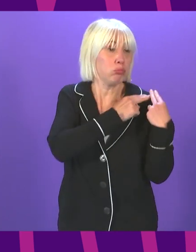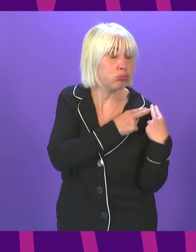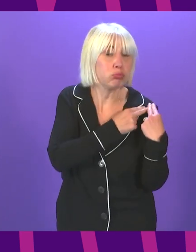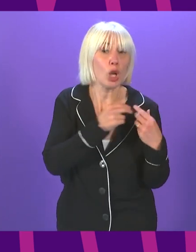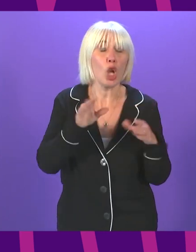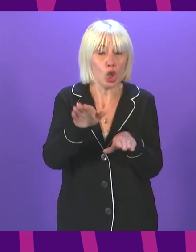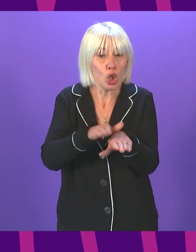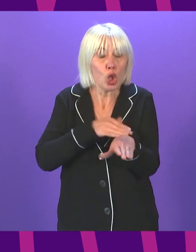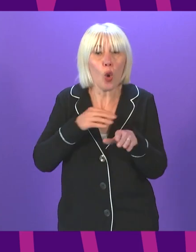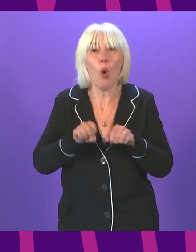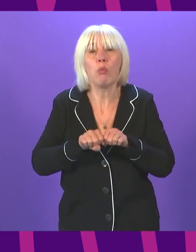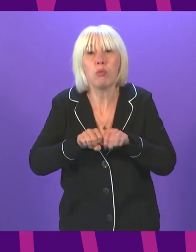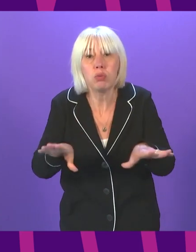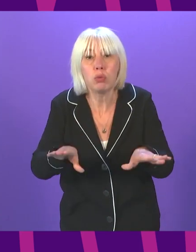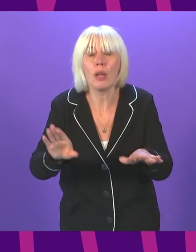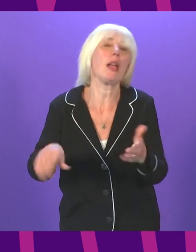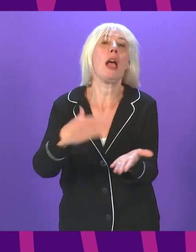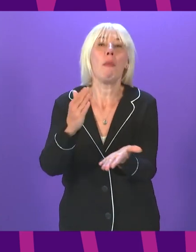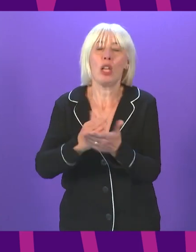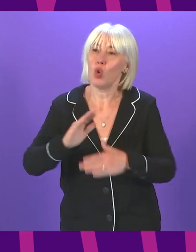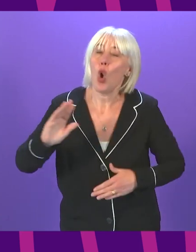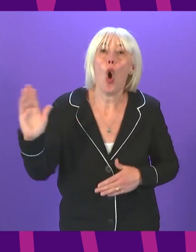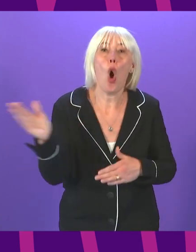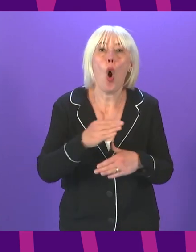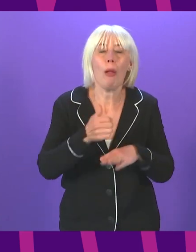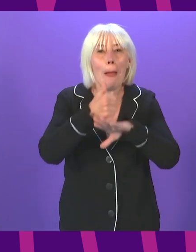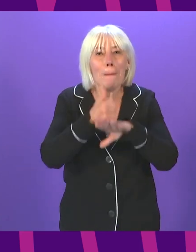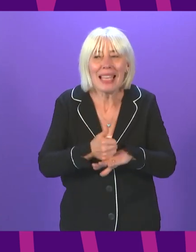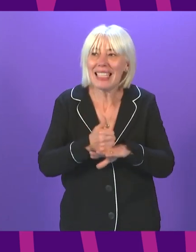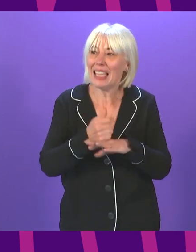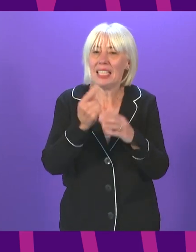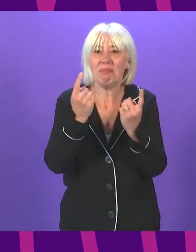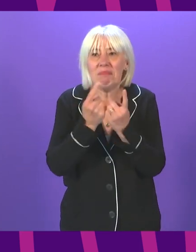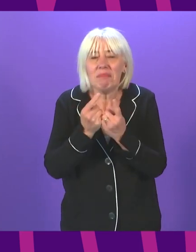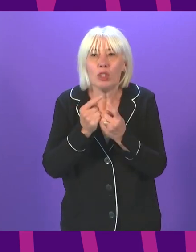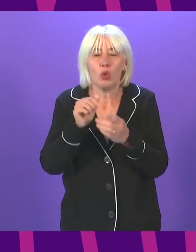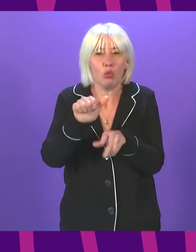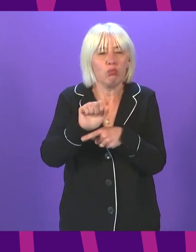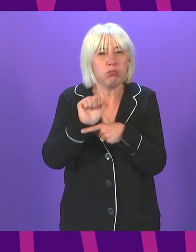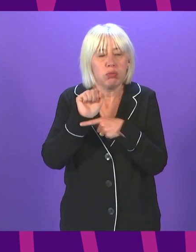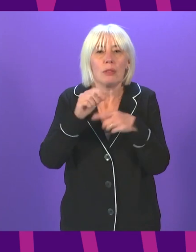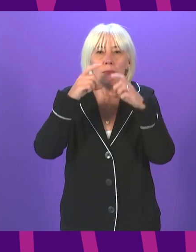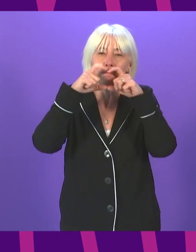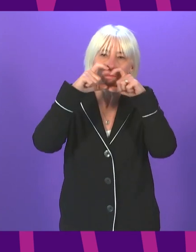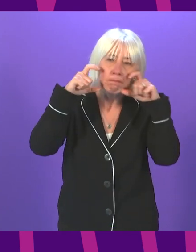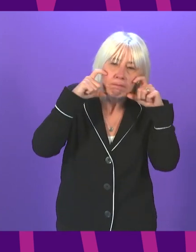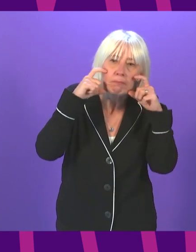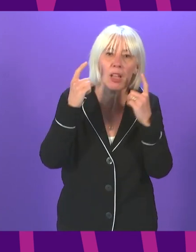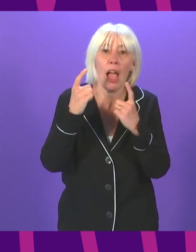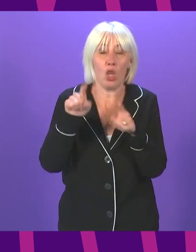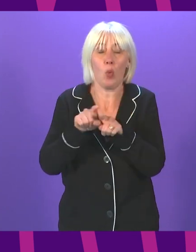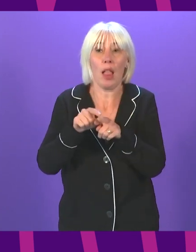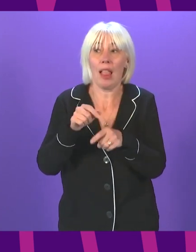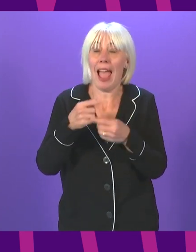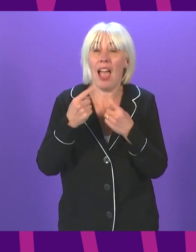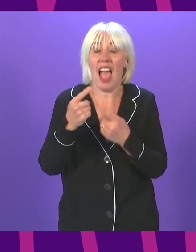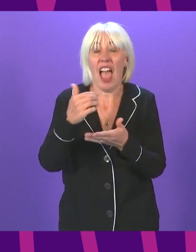We have been urging everyone to comply with all the basic mitigations still in place – face coverings, for example – and to follow carefully all public health advice.